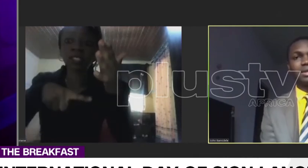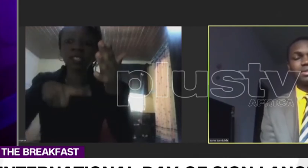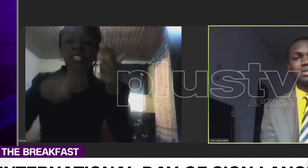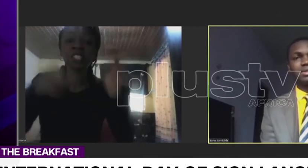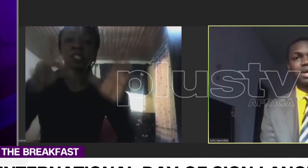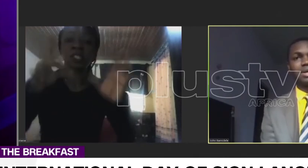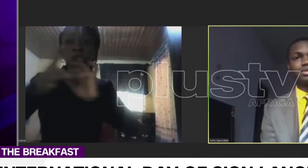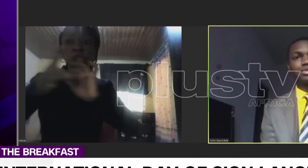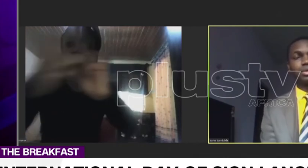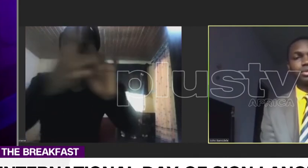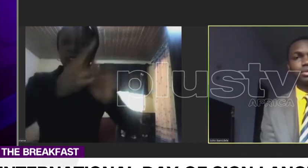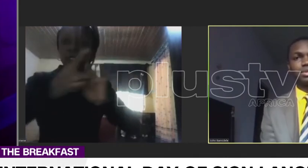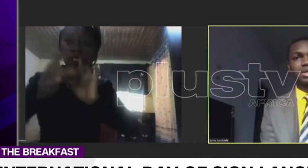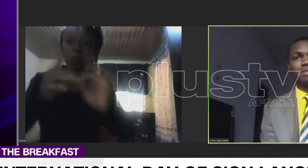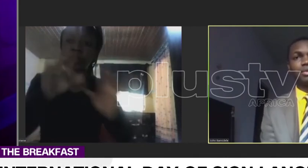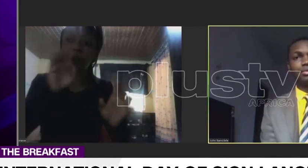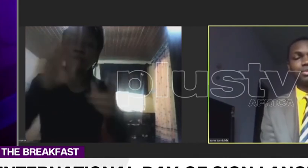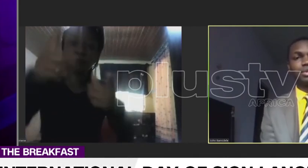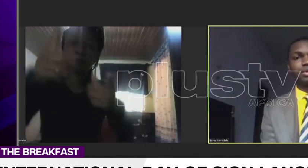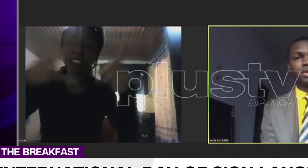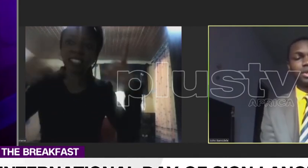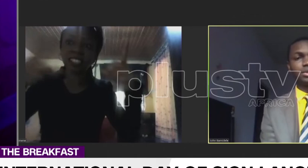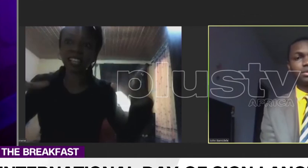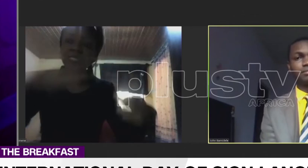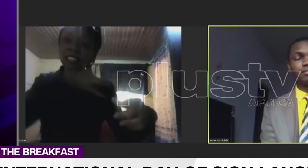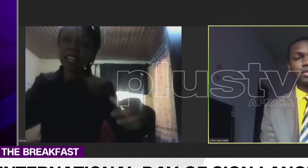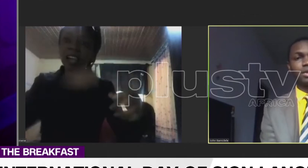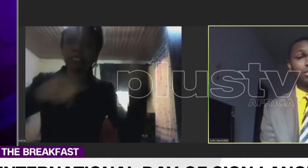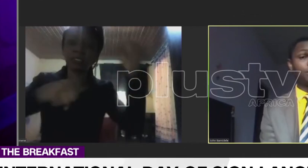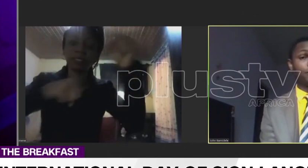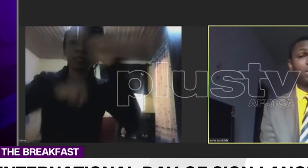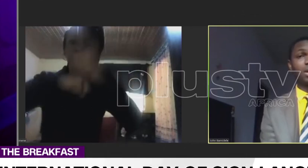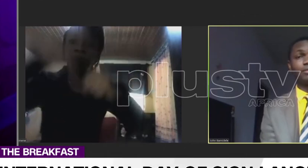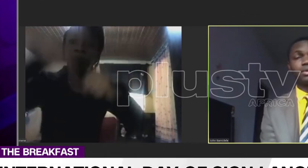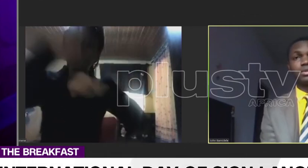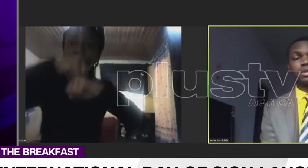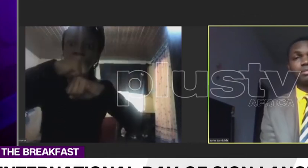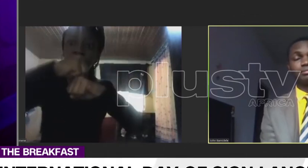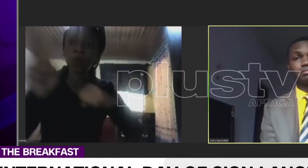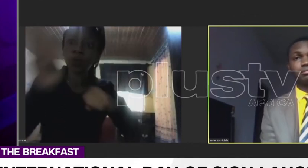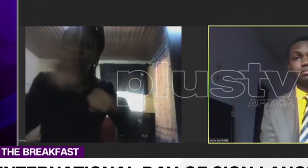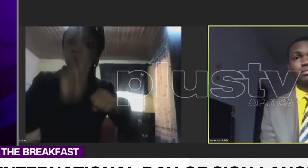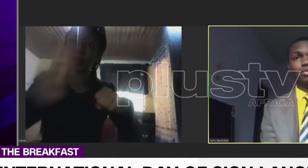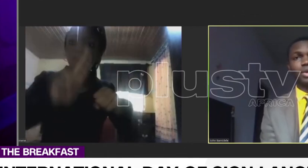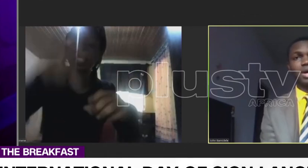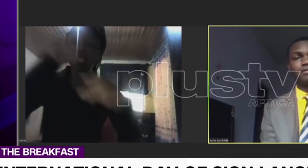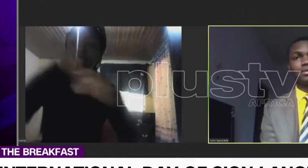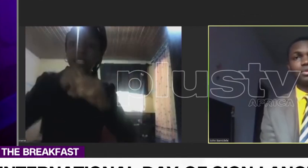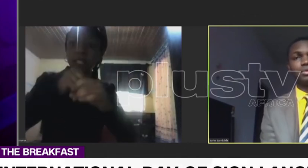and structures that can be used in communication. Because before now, of course, we have used